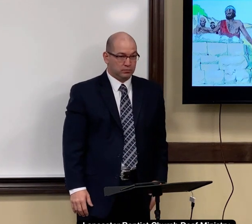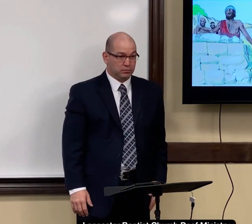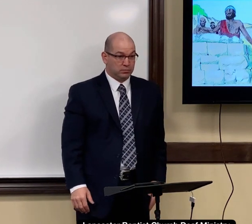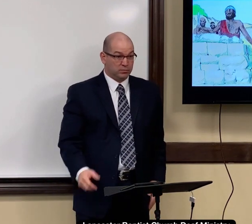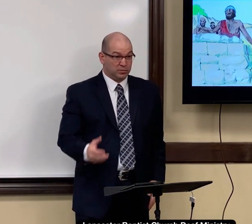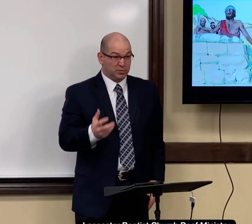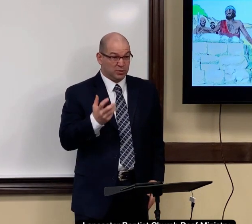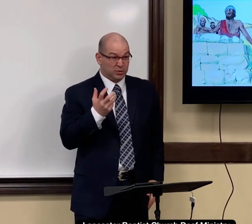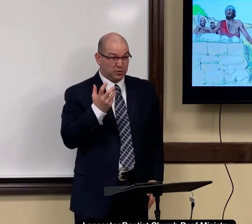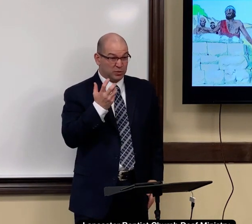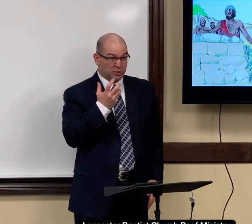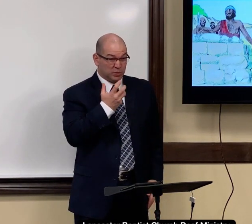die of their animals as well